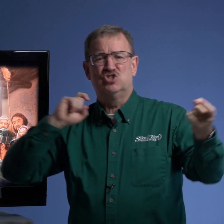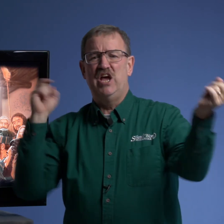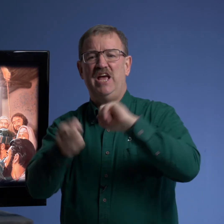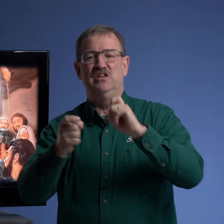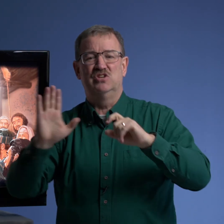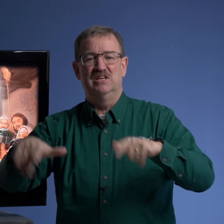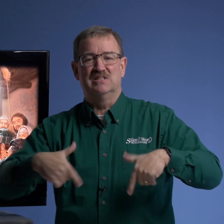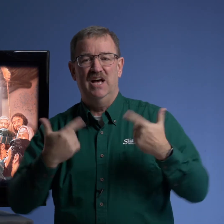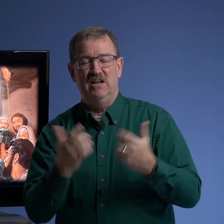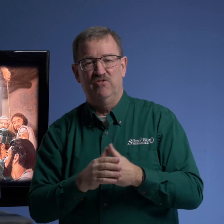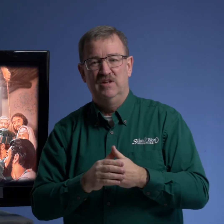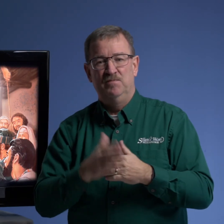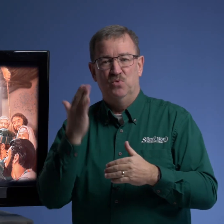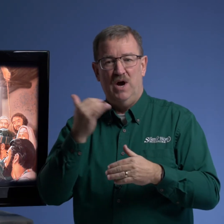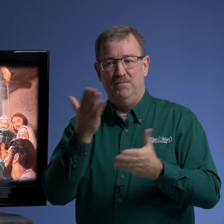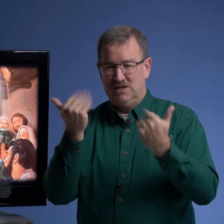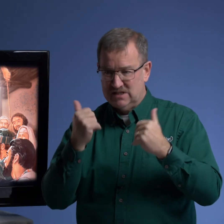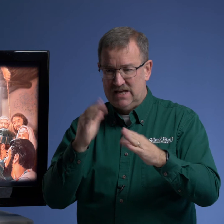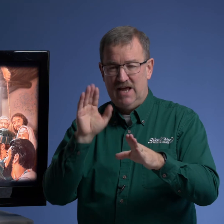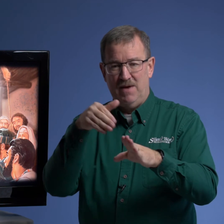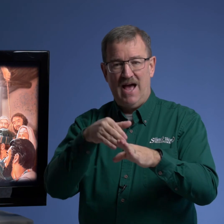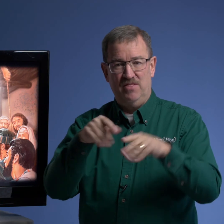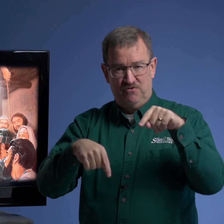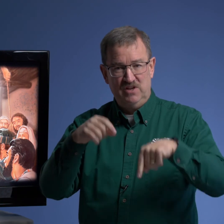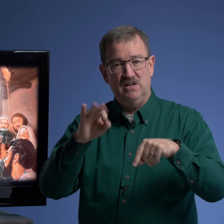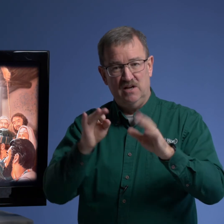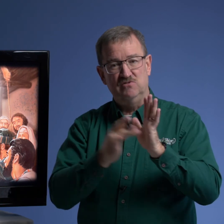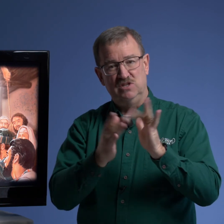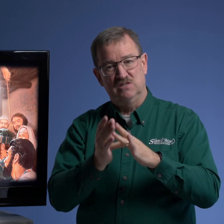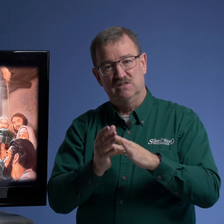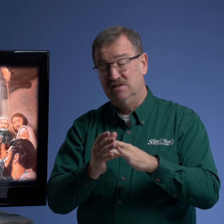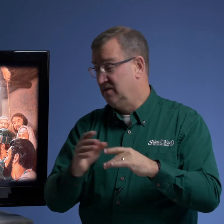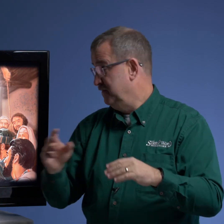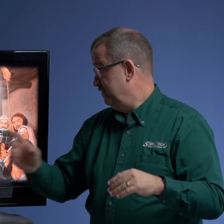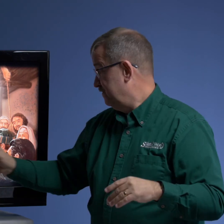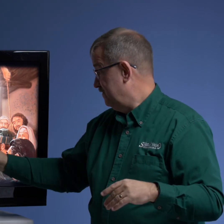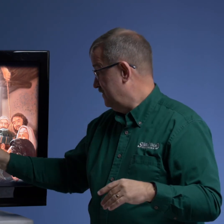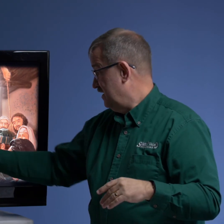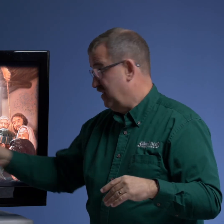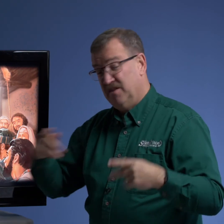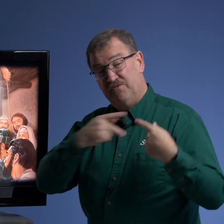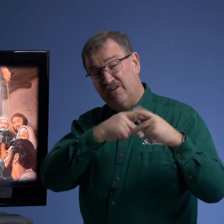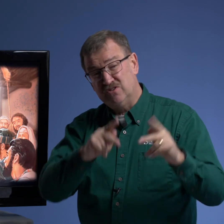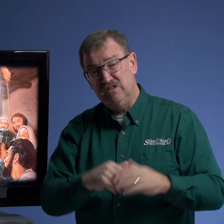changed his life why because he came at the feet of jesus the pharisees